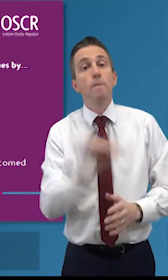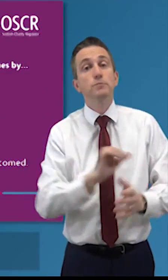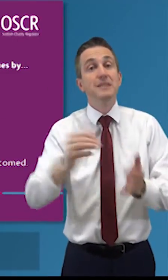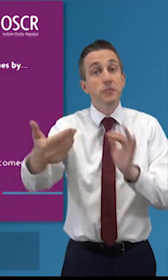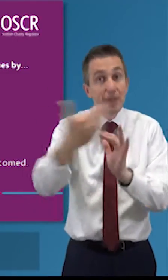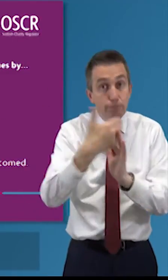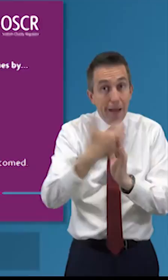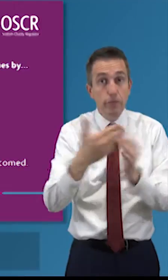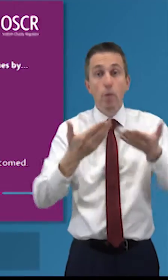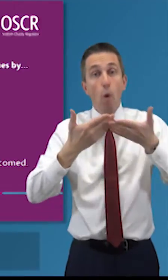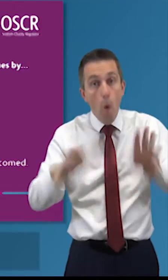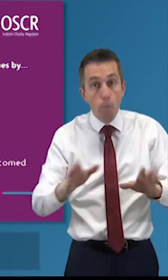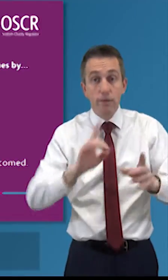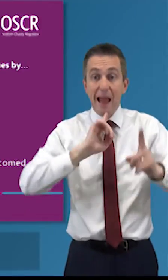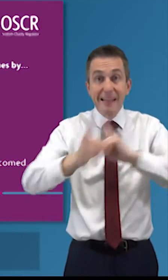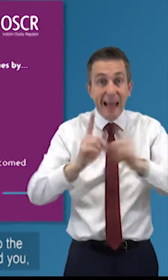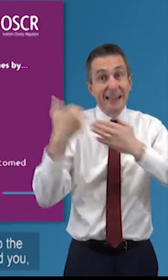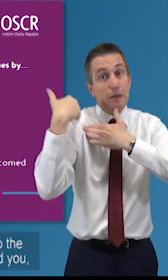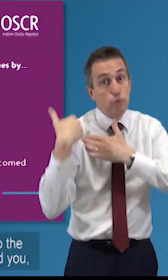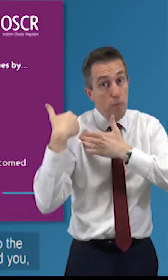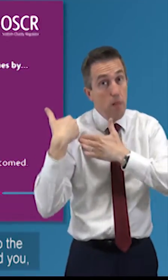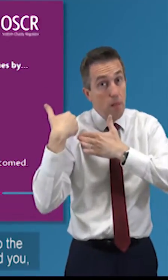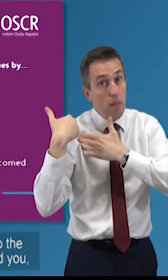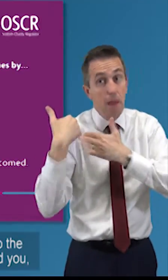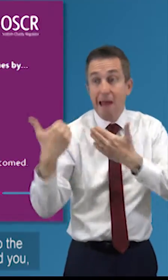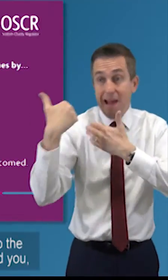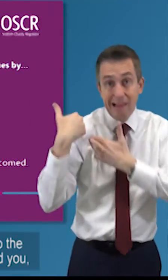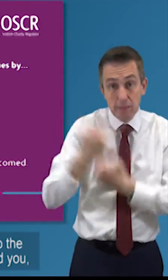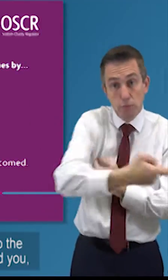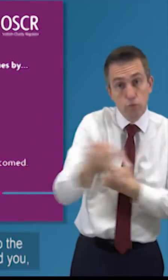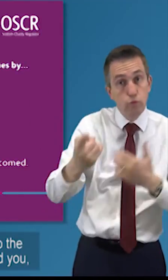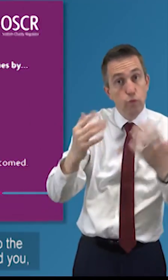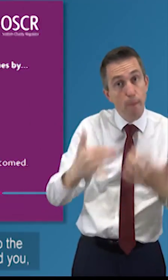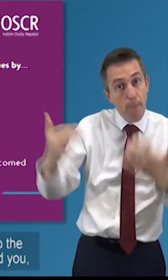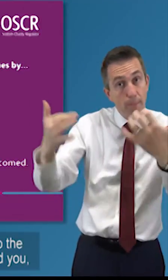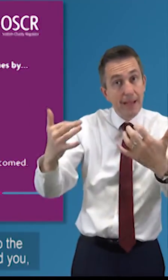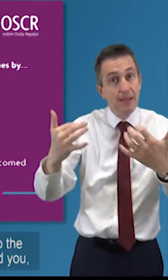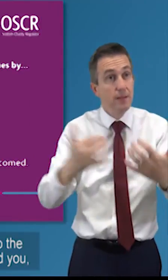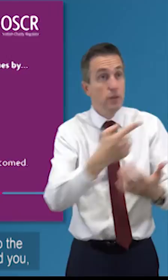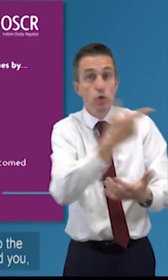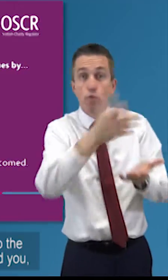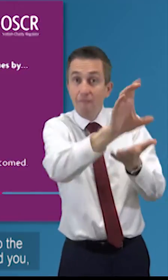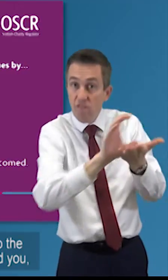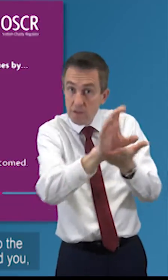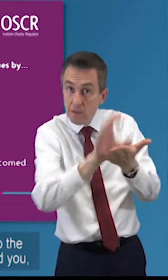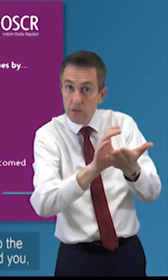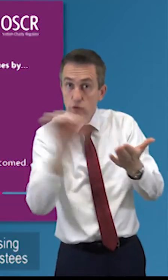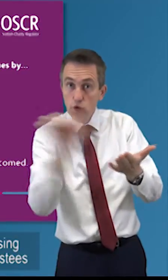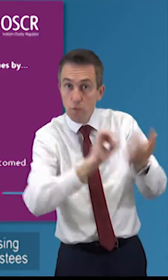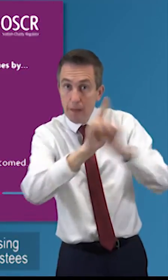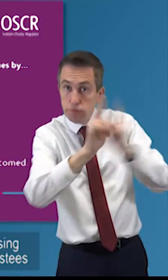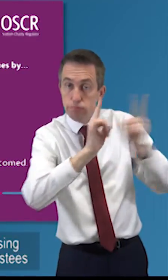open and accountable so that's transparent open and accountable to the public to your beneficiaries to the people that fund you